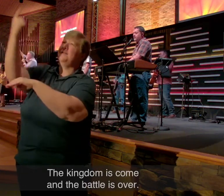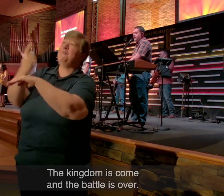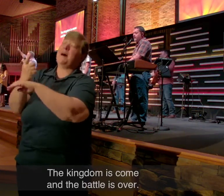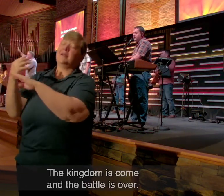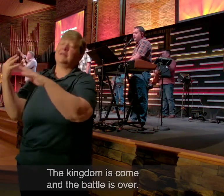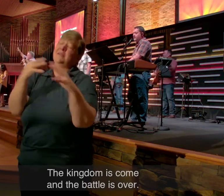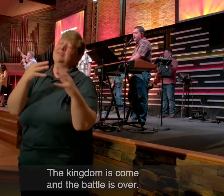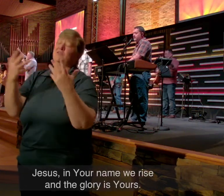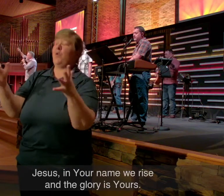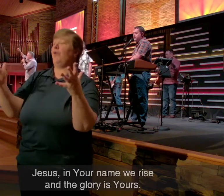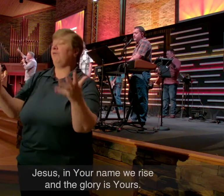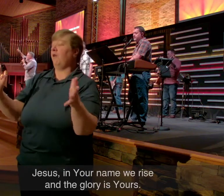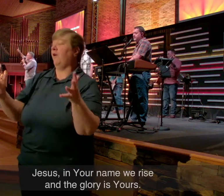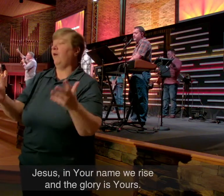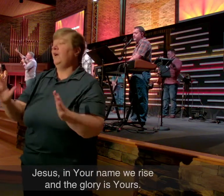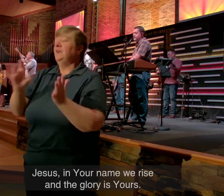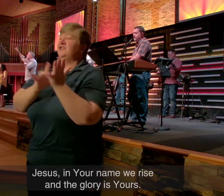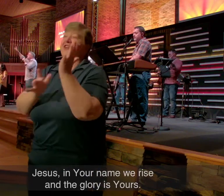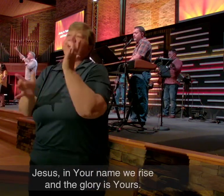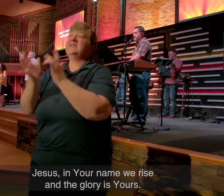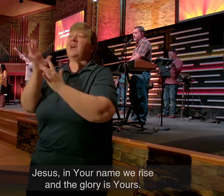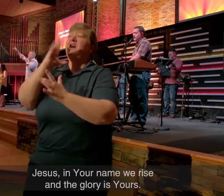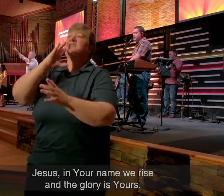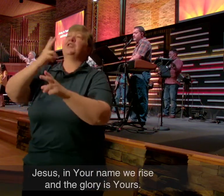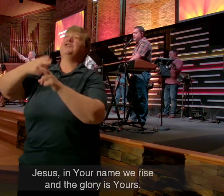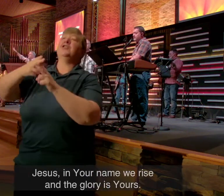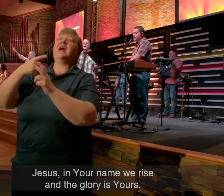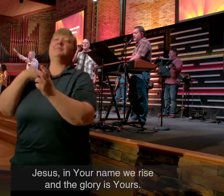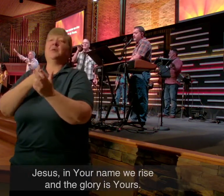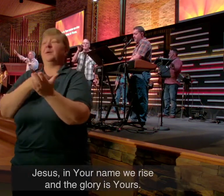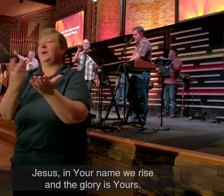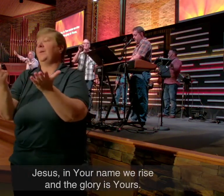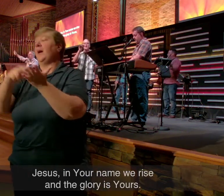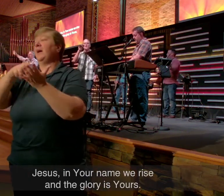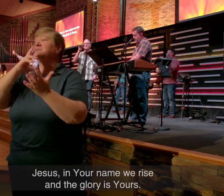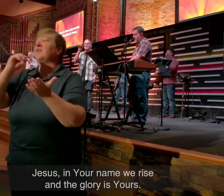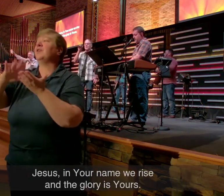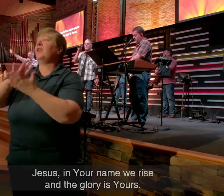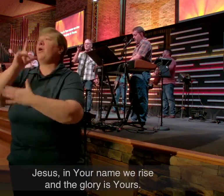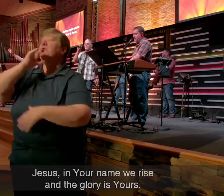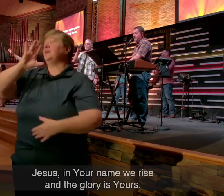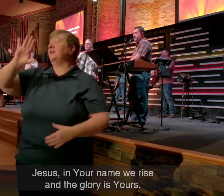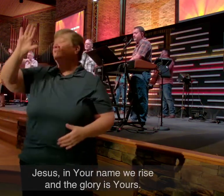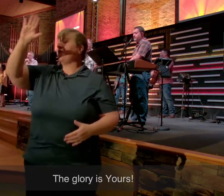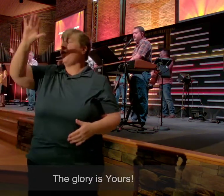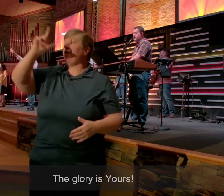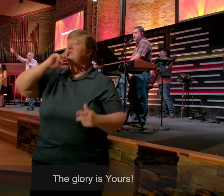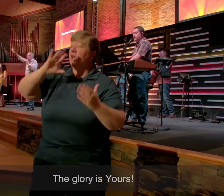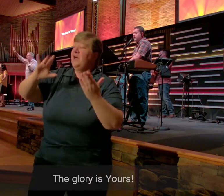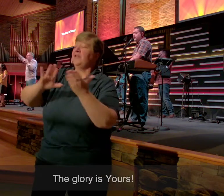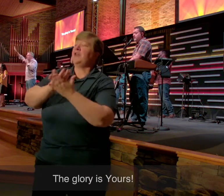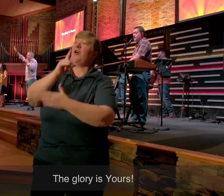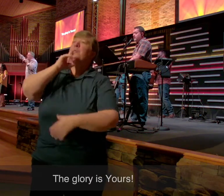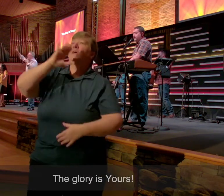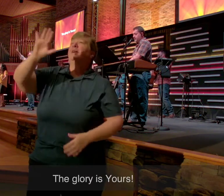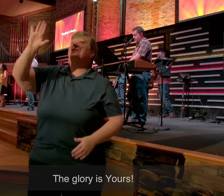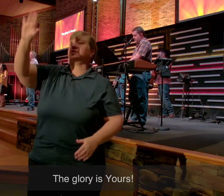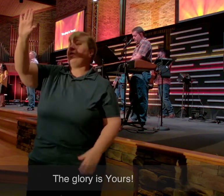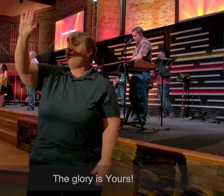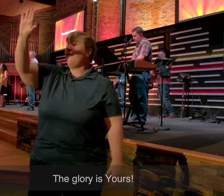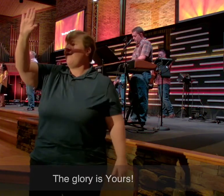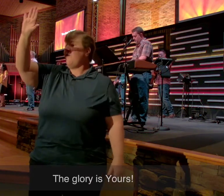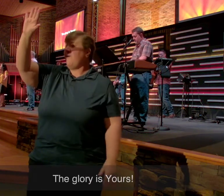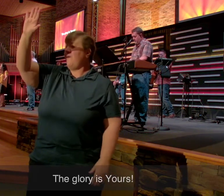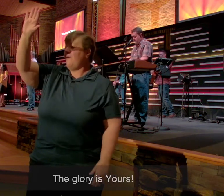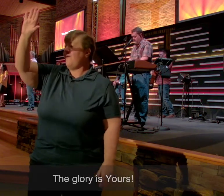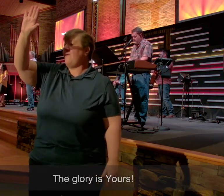the battle is over. Jesus, in your name we rise. And the glory is yours. The glory is yours.